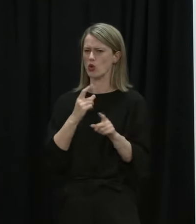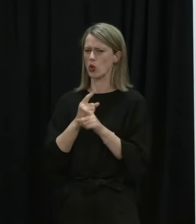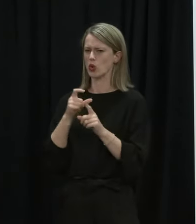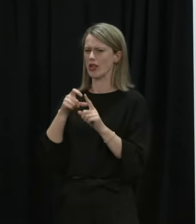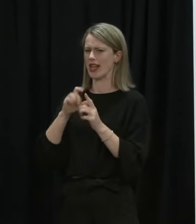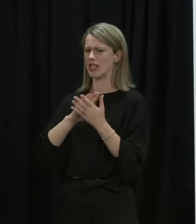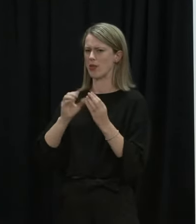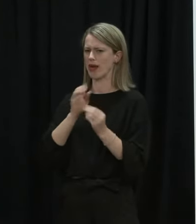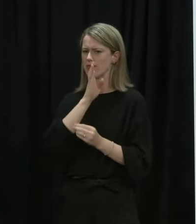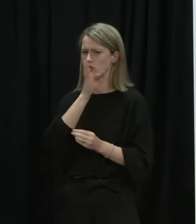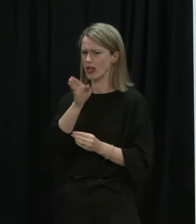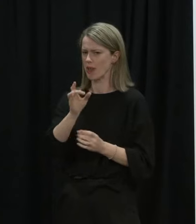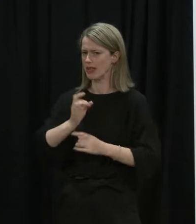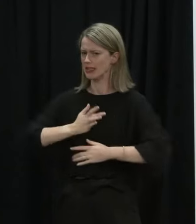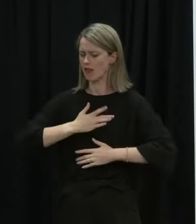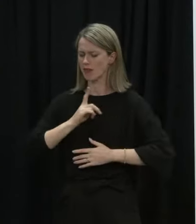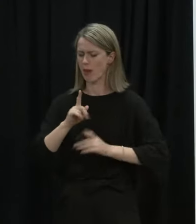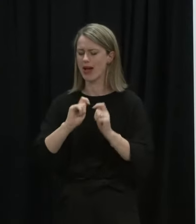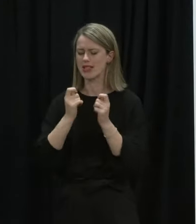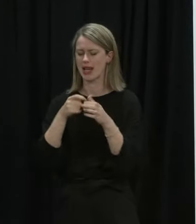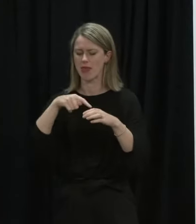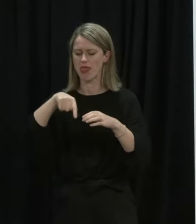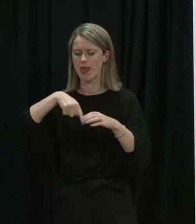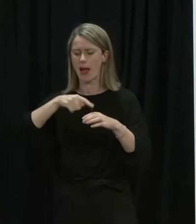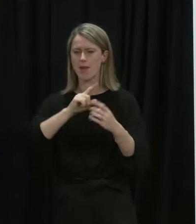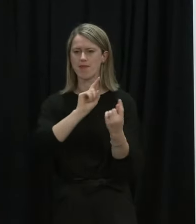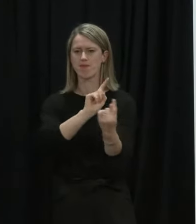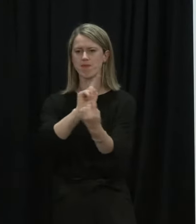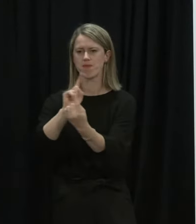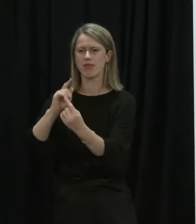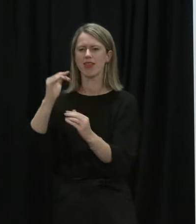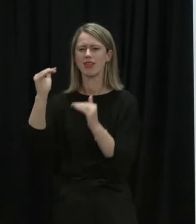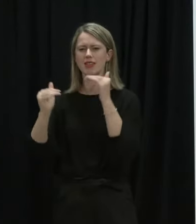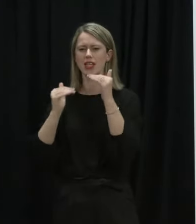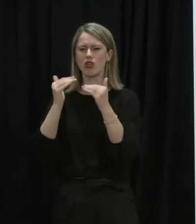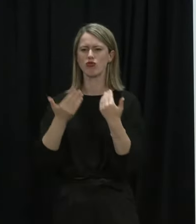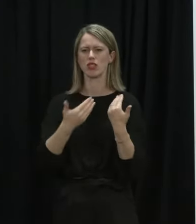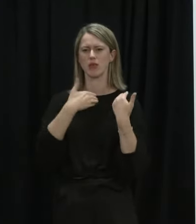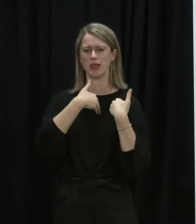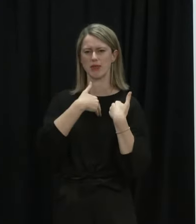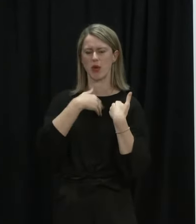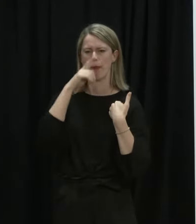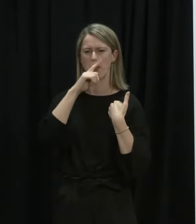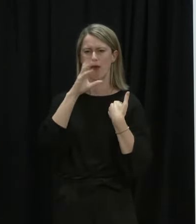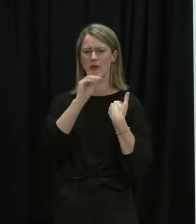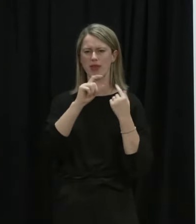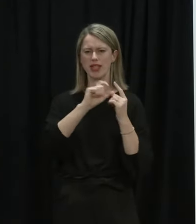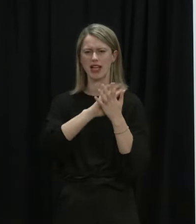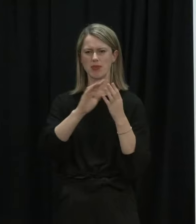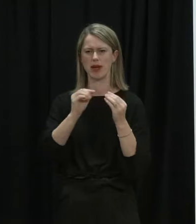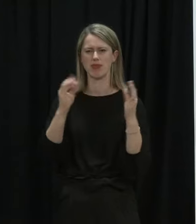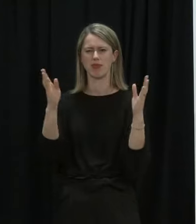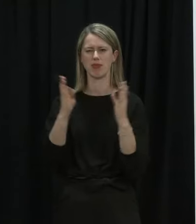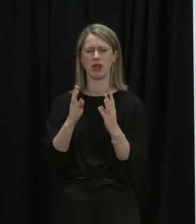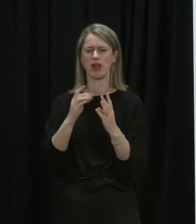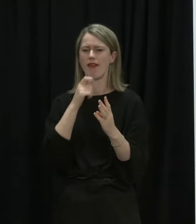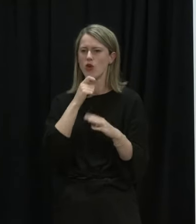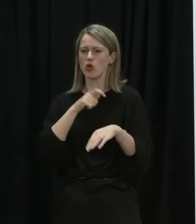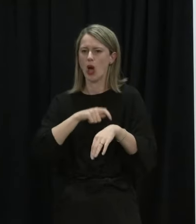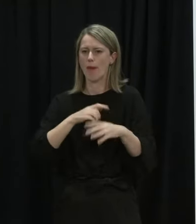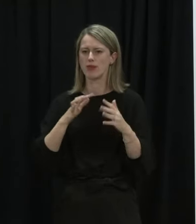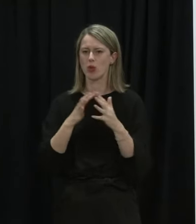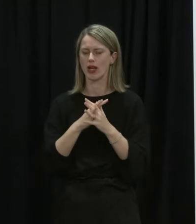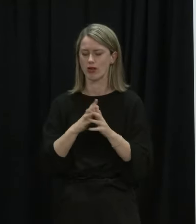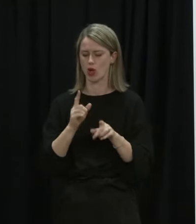DHBs regularly but my team does because they meet, convene the senior responsible officers from all the DHBs more than once a week. I spoke